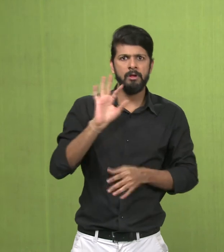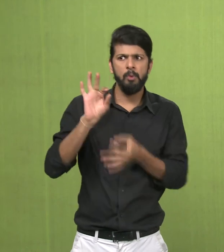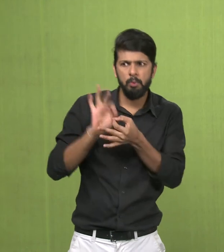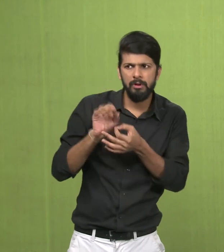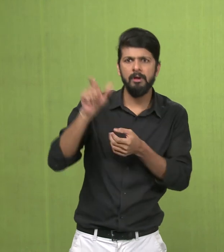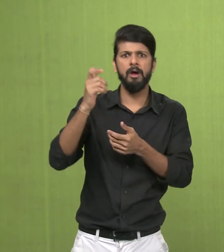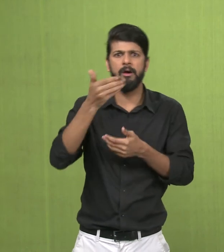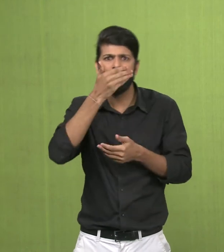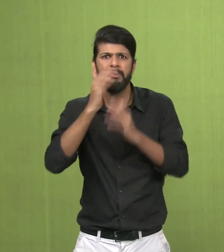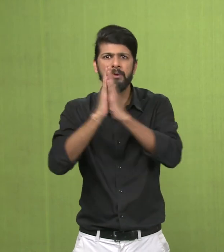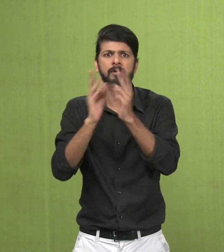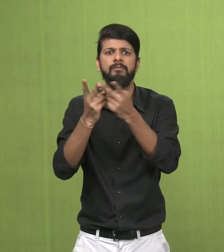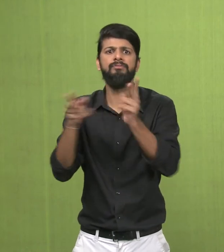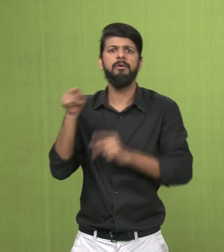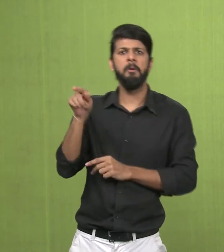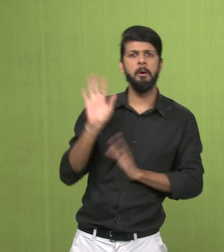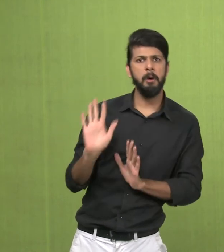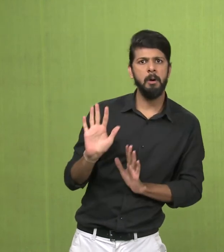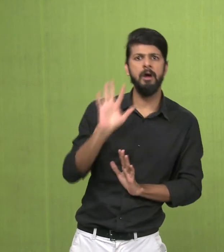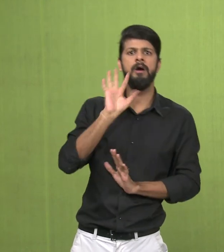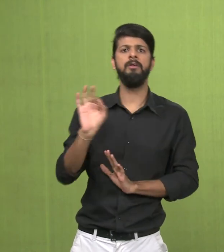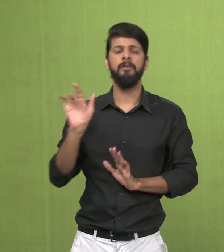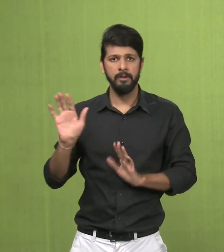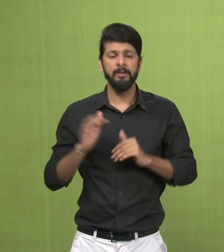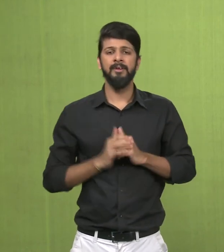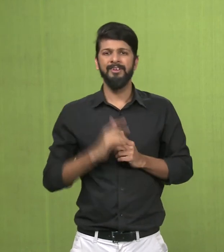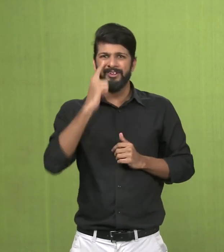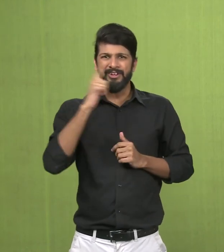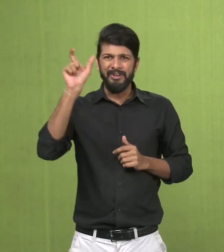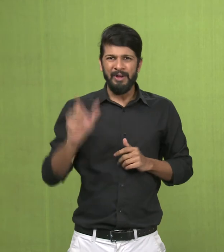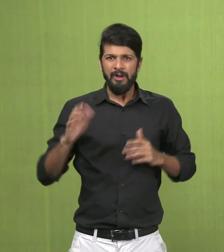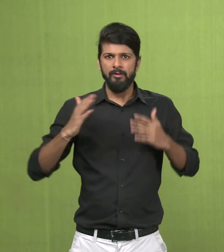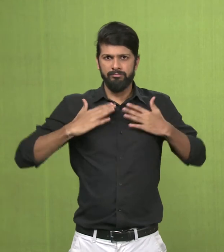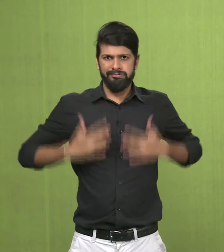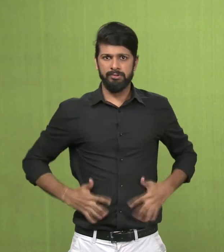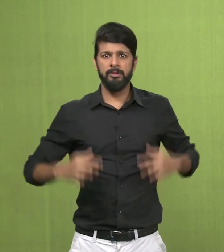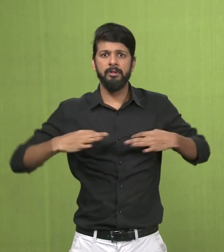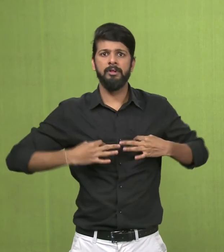and scantily clad,